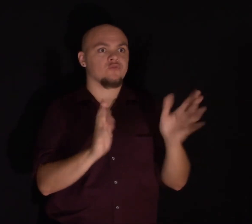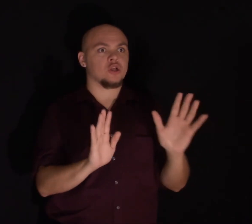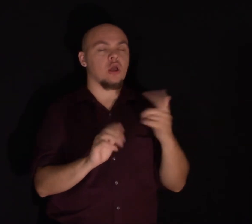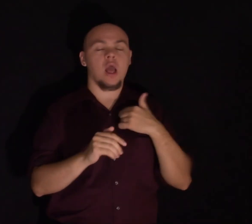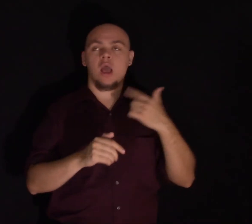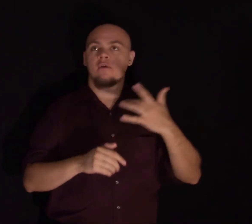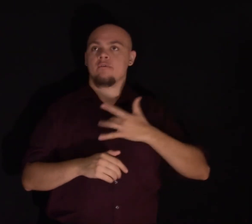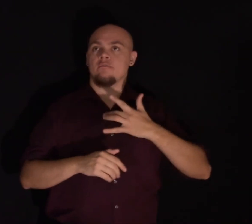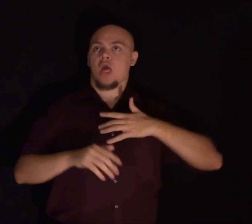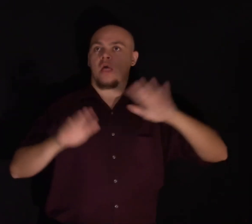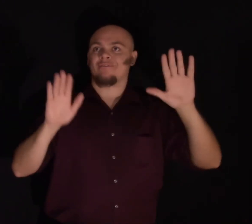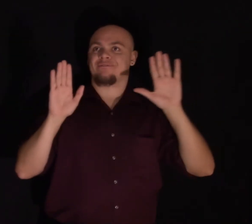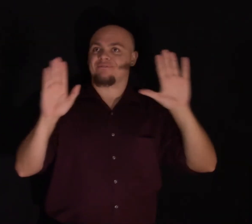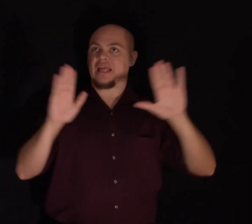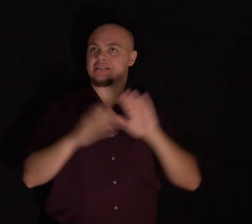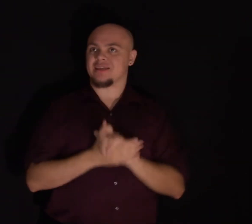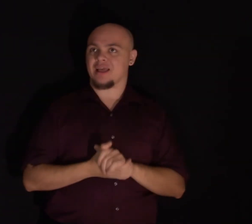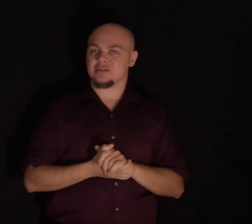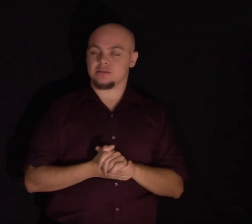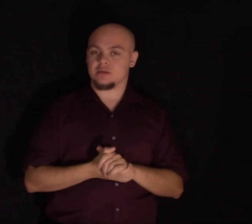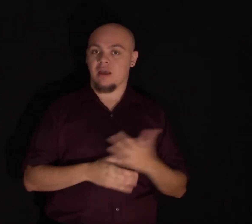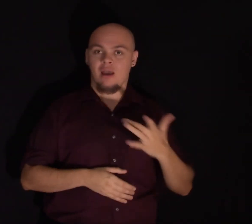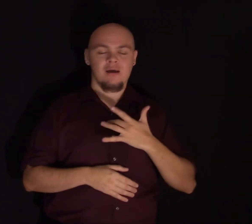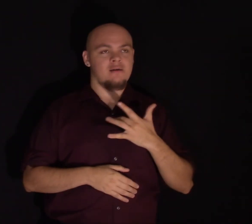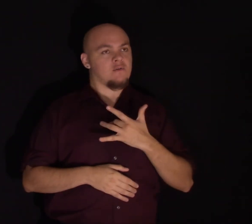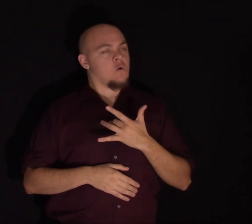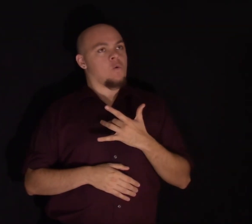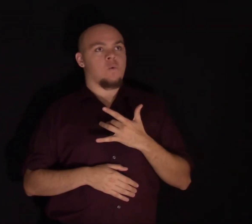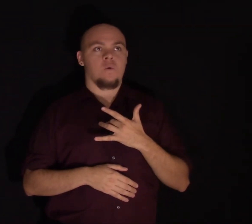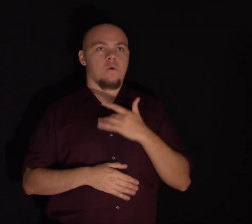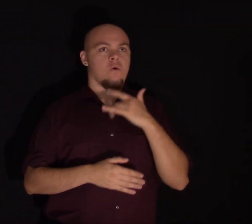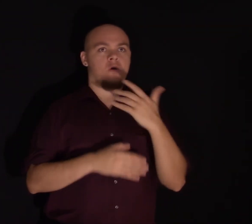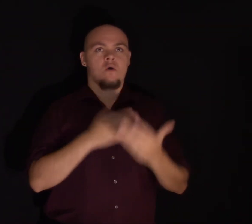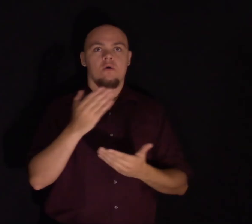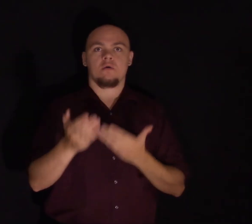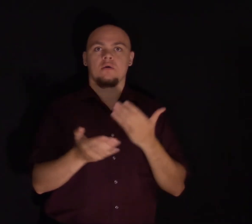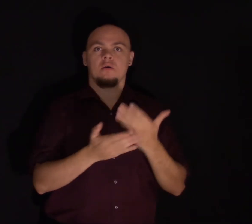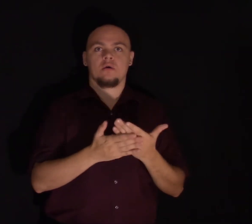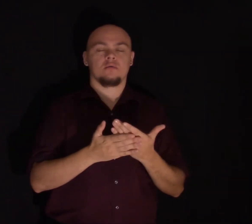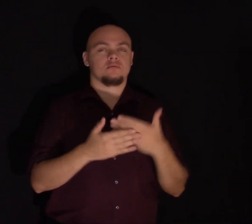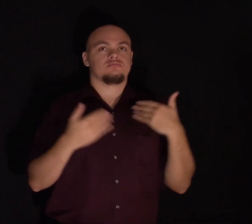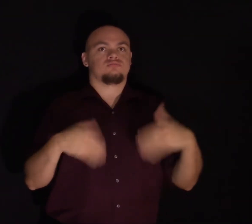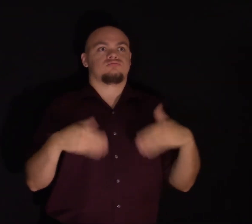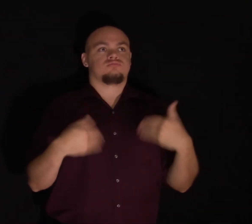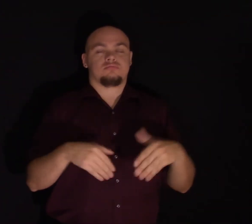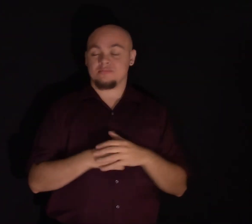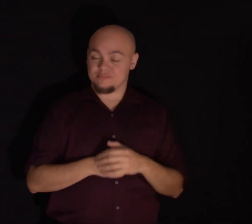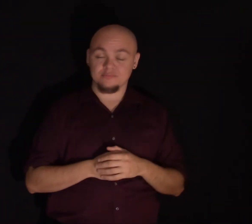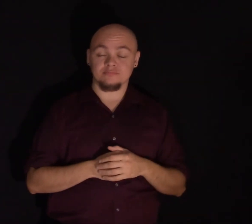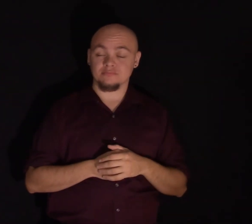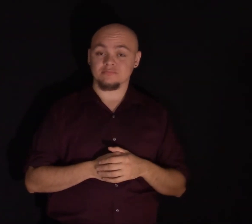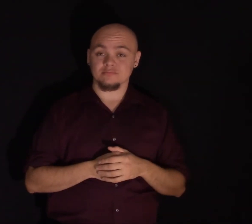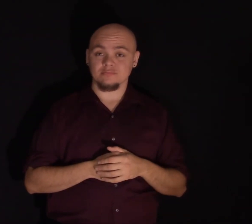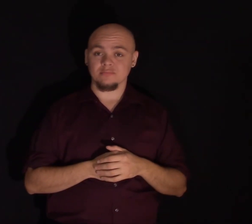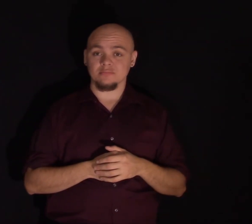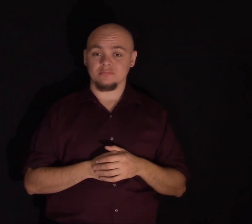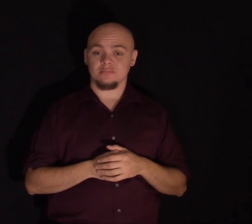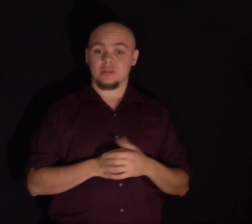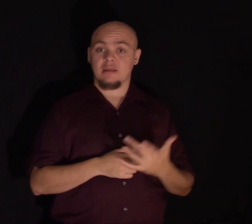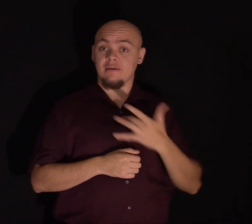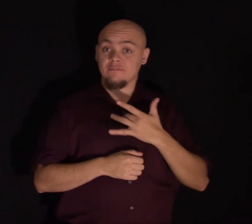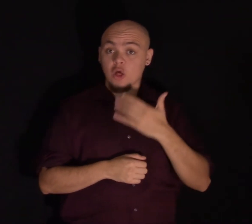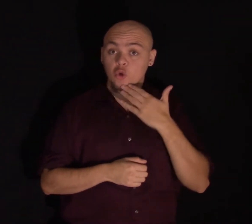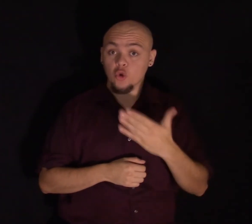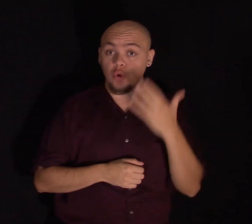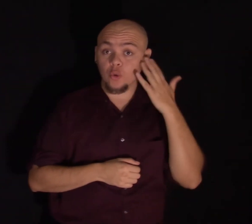I can't tell you how good I felt, sort of out of all proportion to the task. And why, of course, I felt so good was because